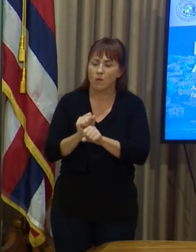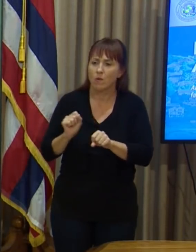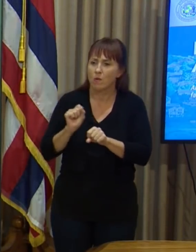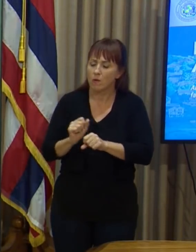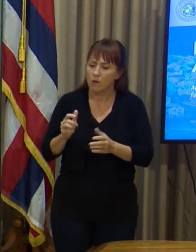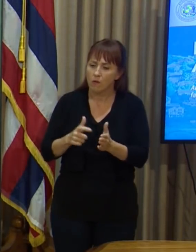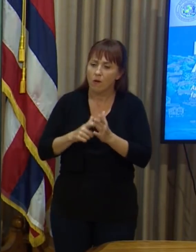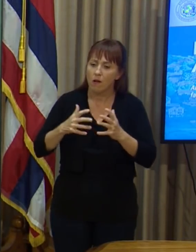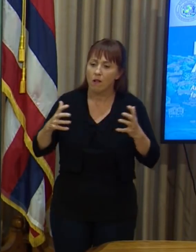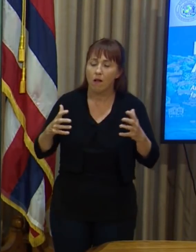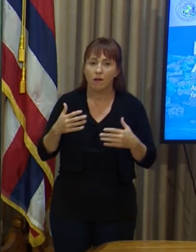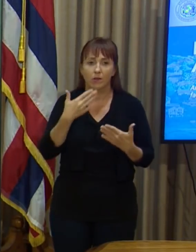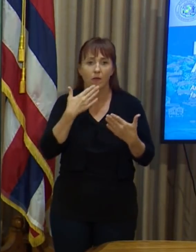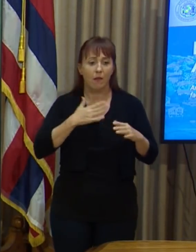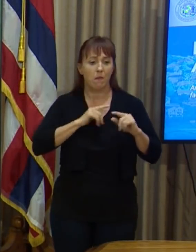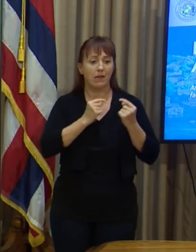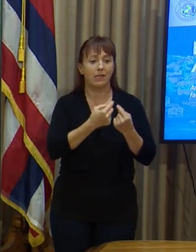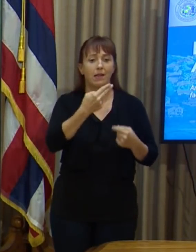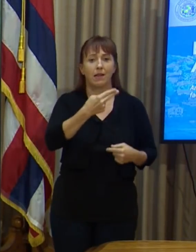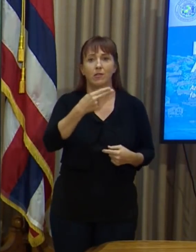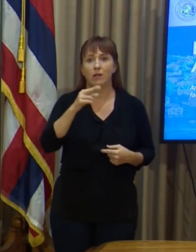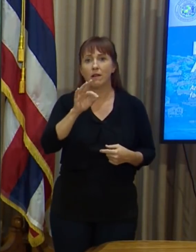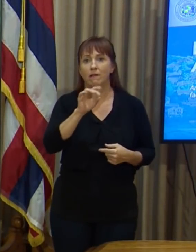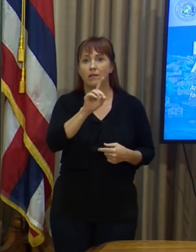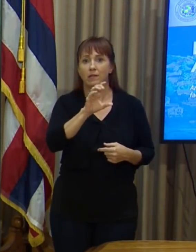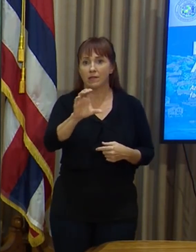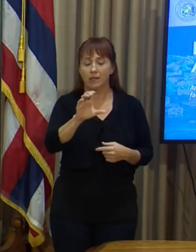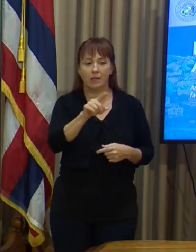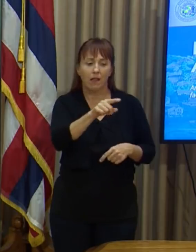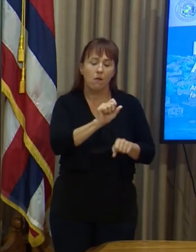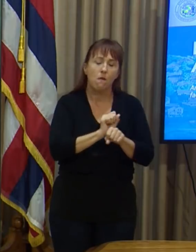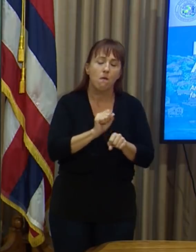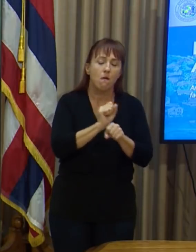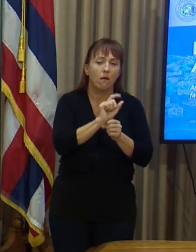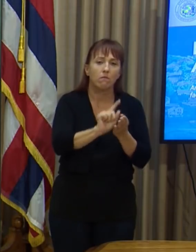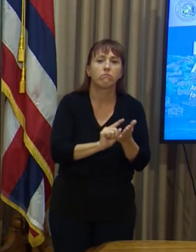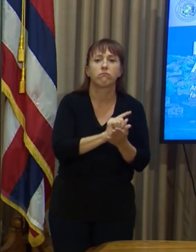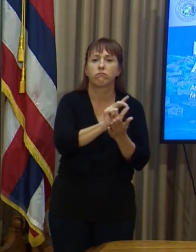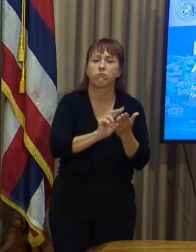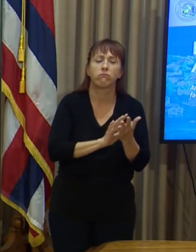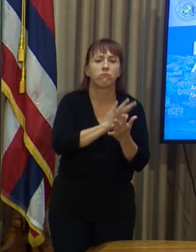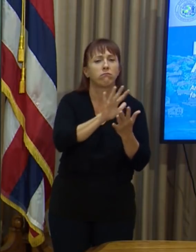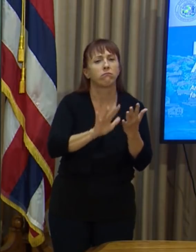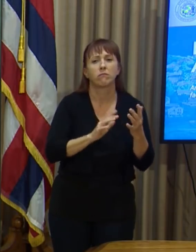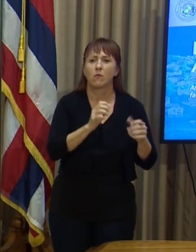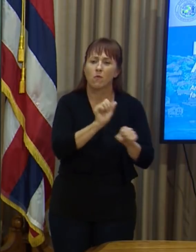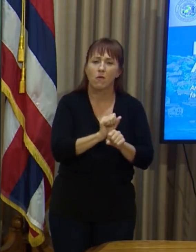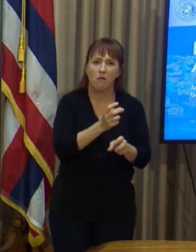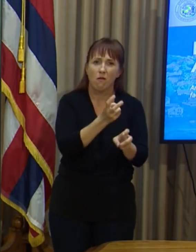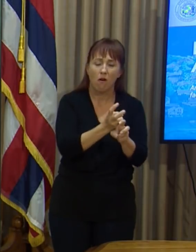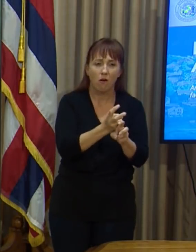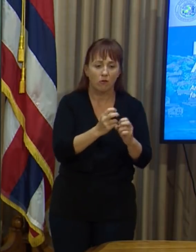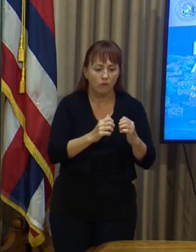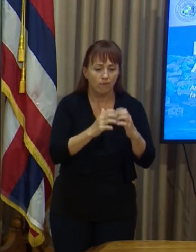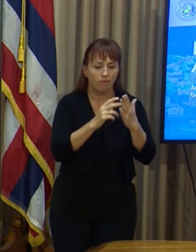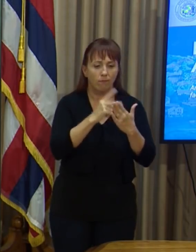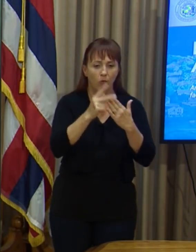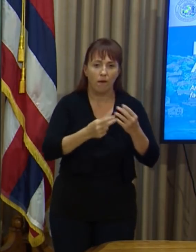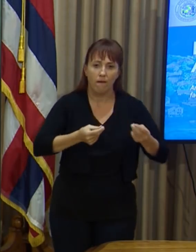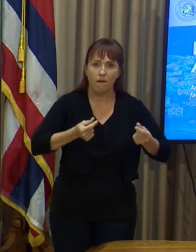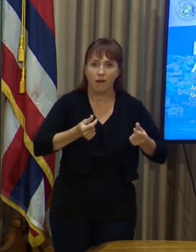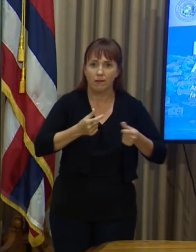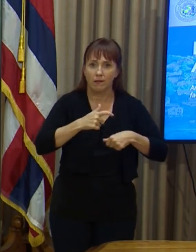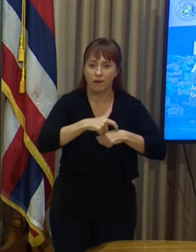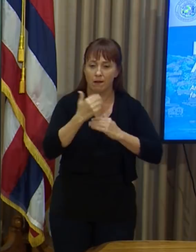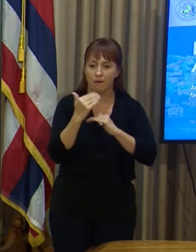thank my team at HHFDC for the long hours they put in to pull this program together in a short amount of time.